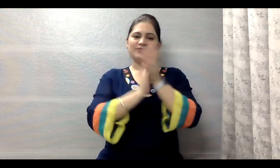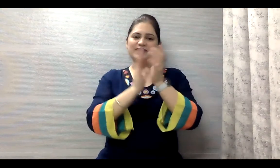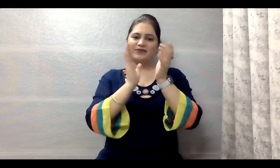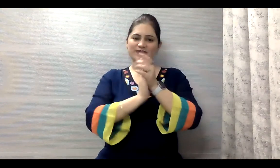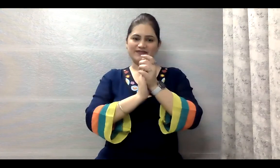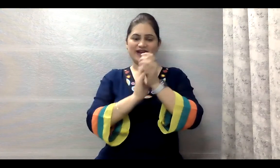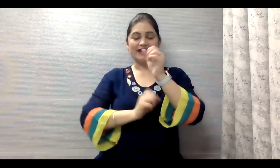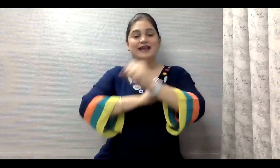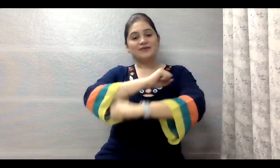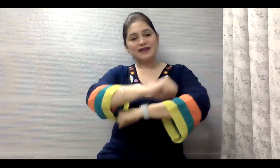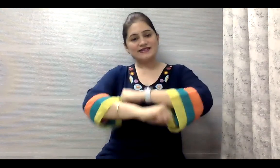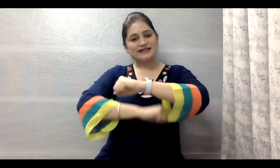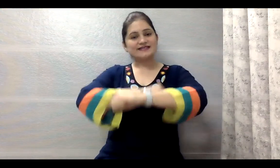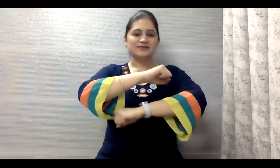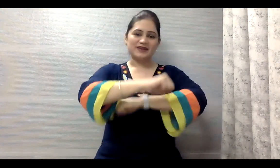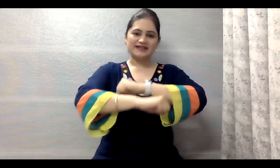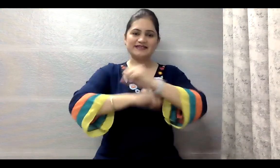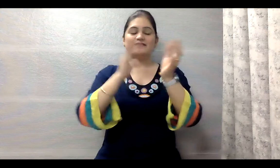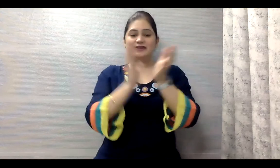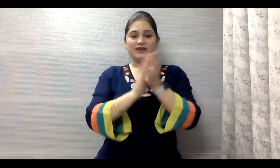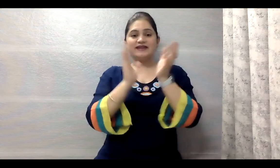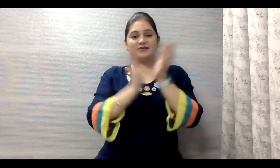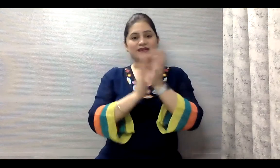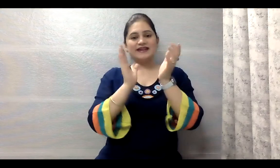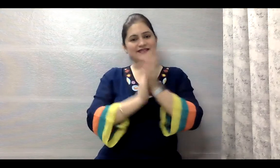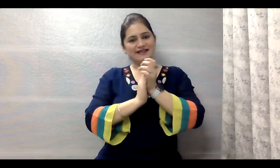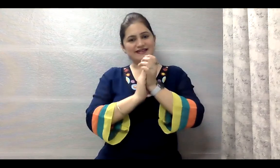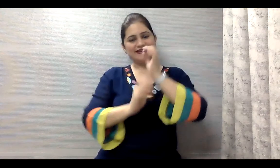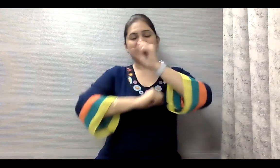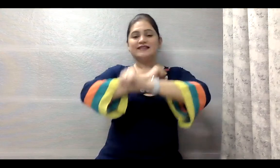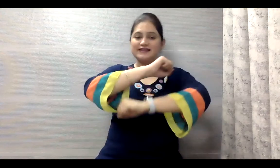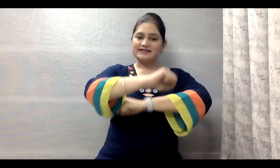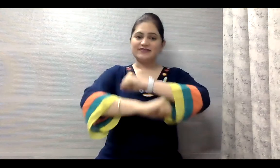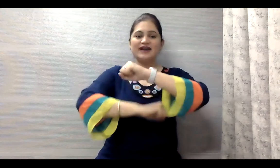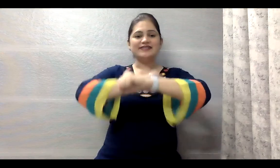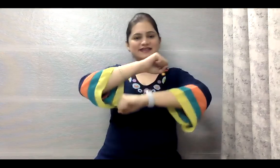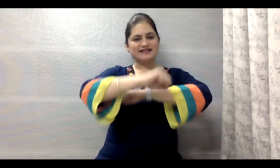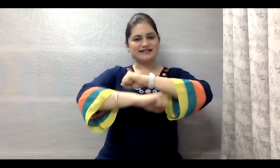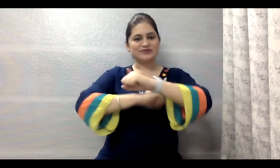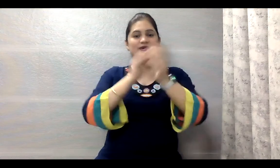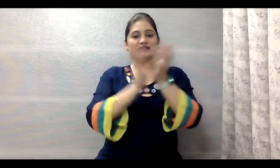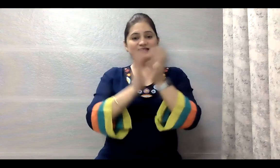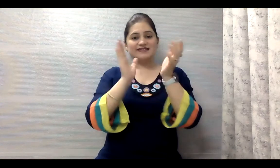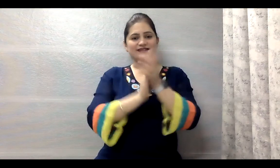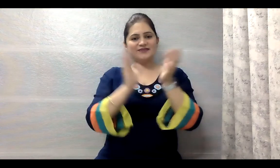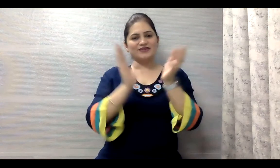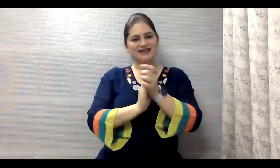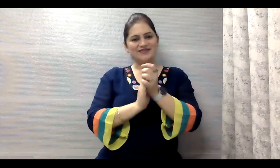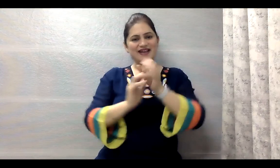24, 25, 26, 27, 28, 29, 30. 31, 32, 33, 34, 35,